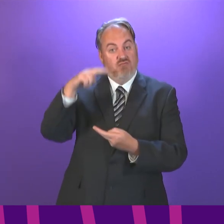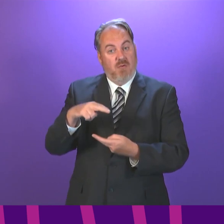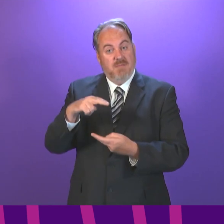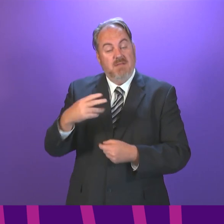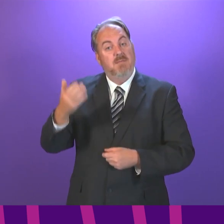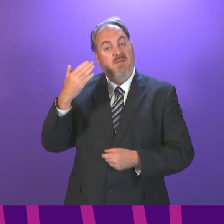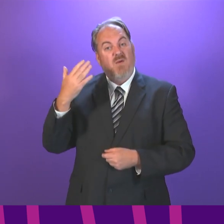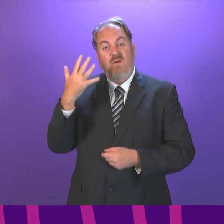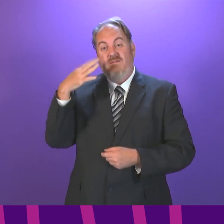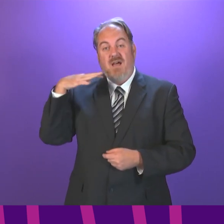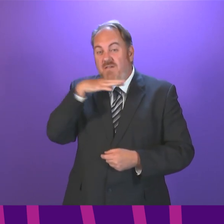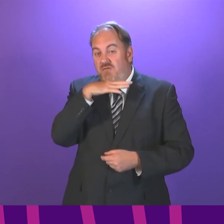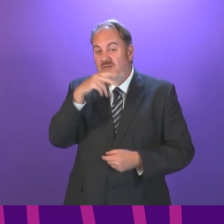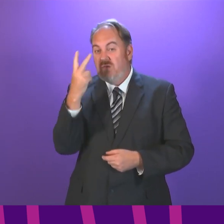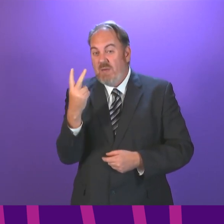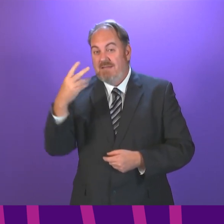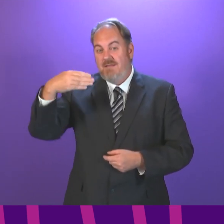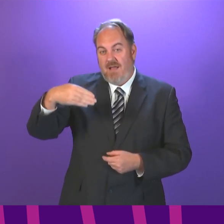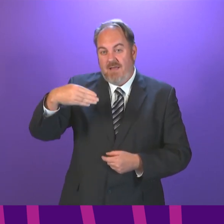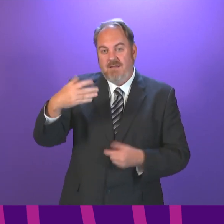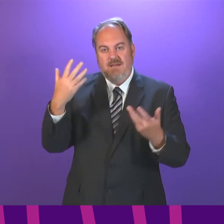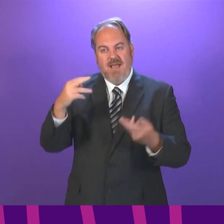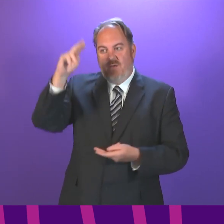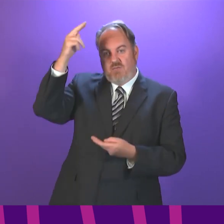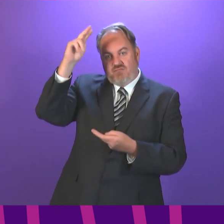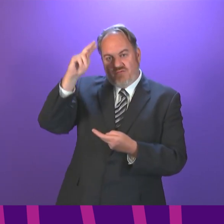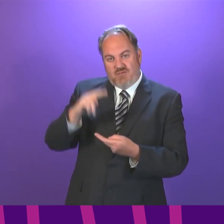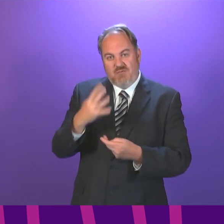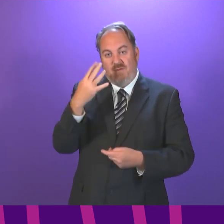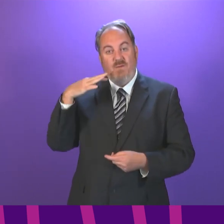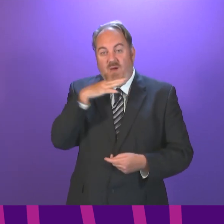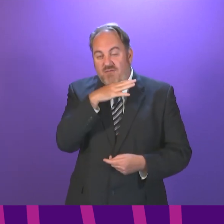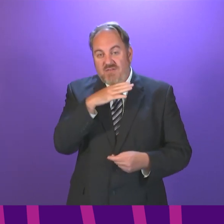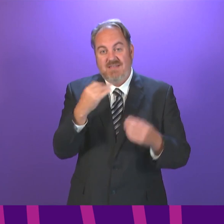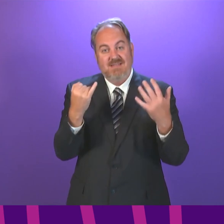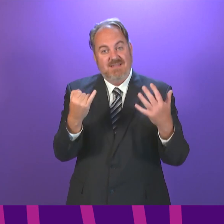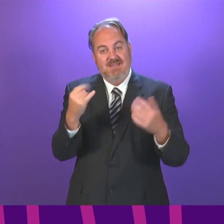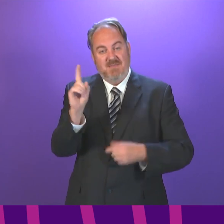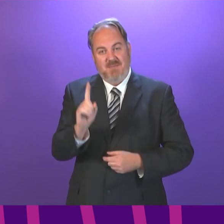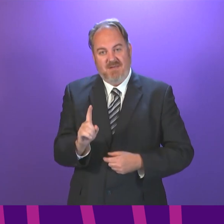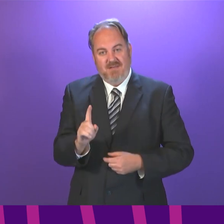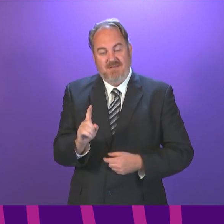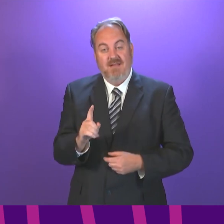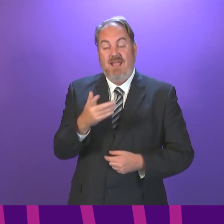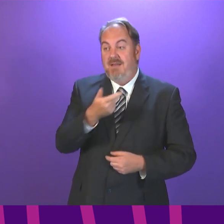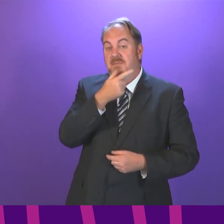patients to 406. The number of people in intensive care also now seems to be declining, albeit